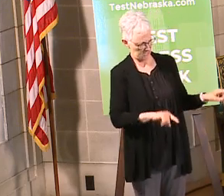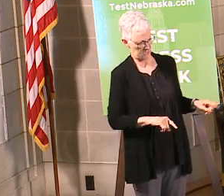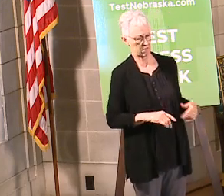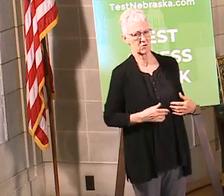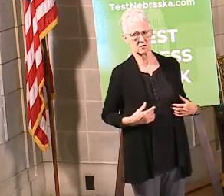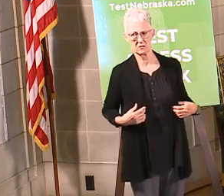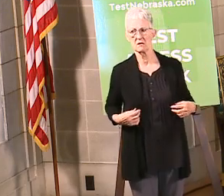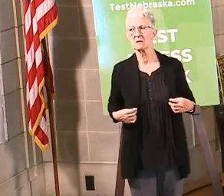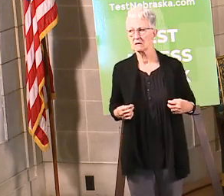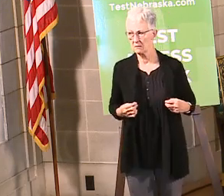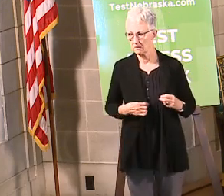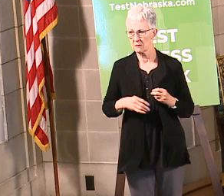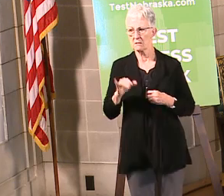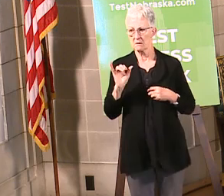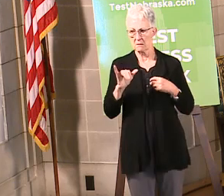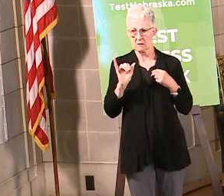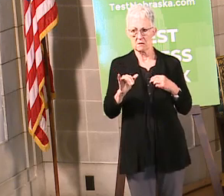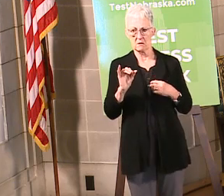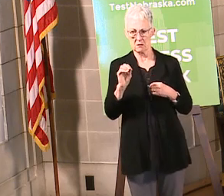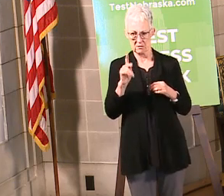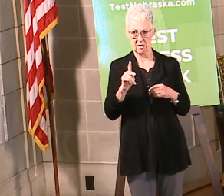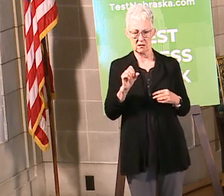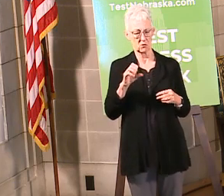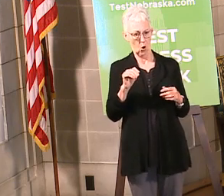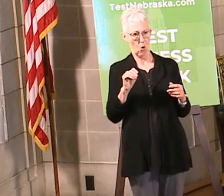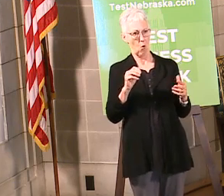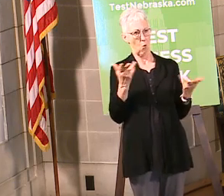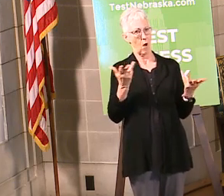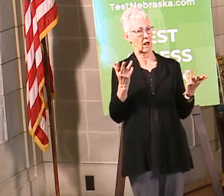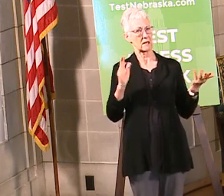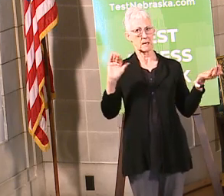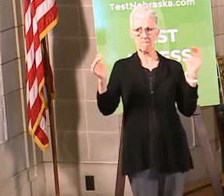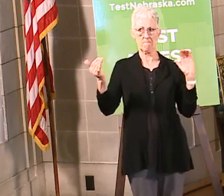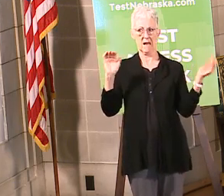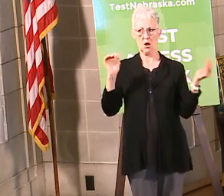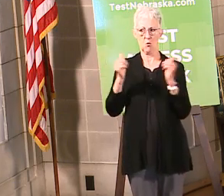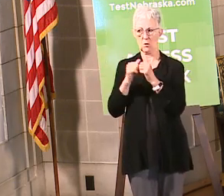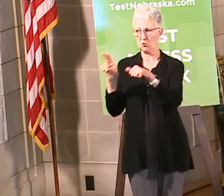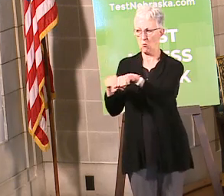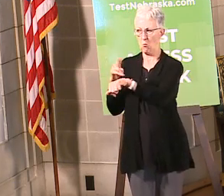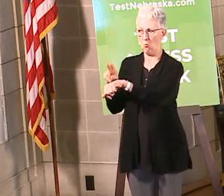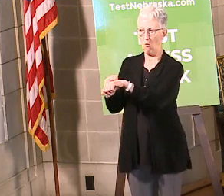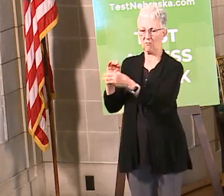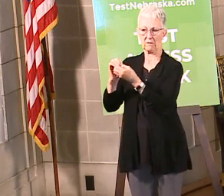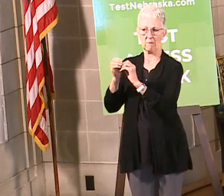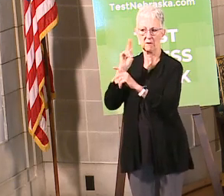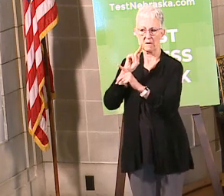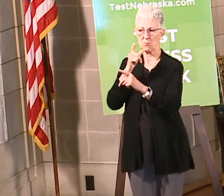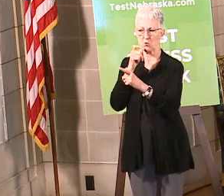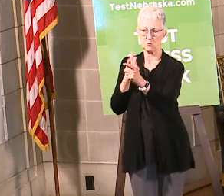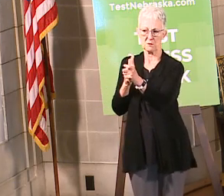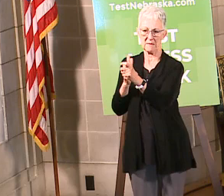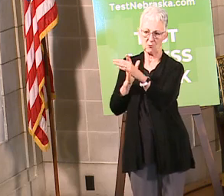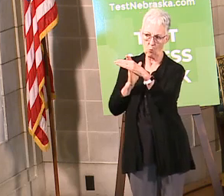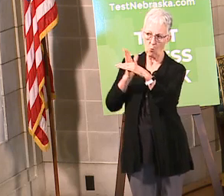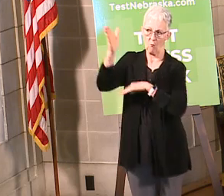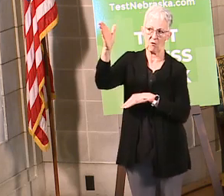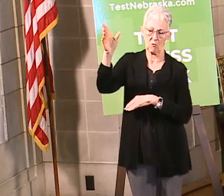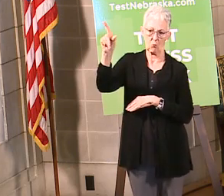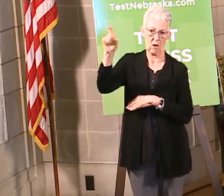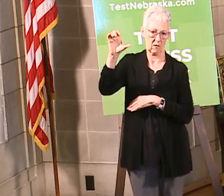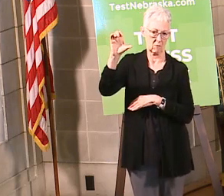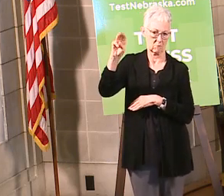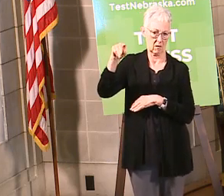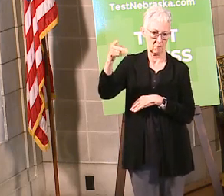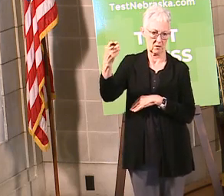100 miles an hour compare to what would be normal say several months ago? I don't have a percentage increase